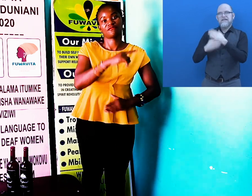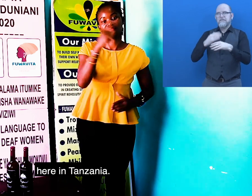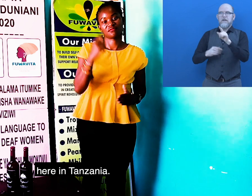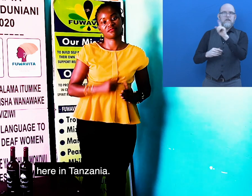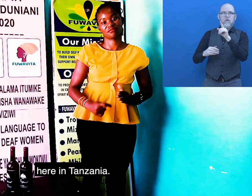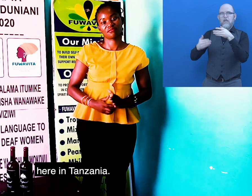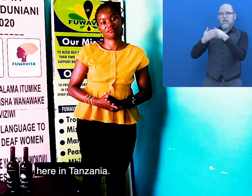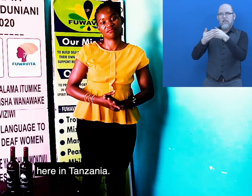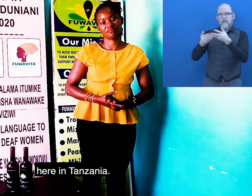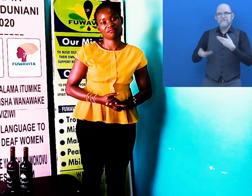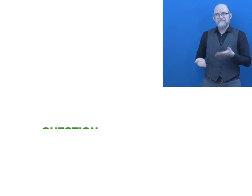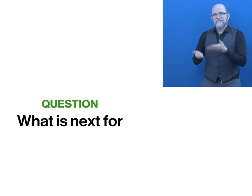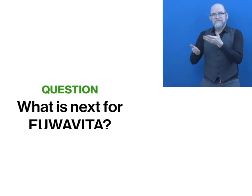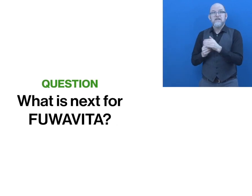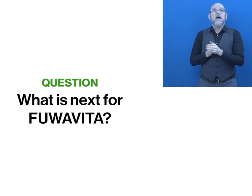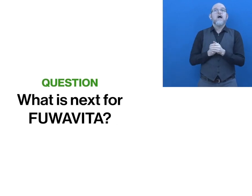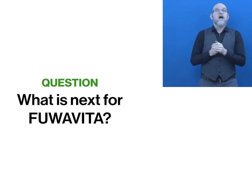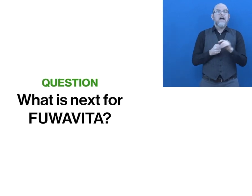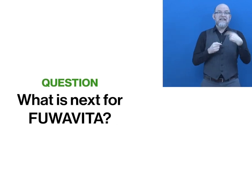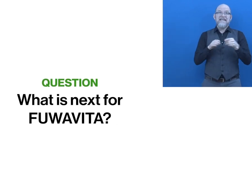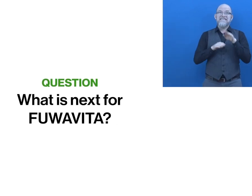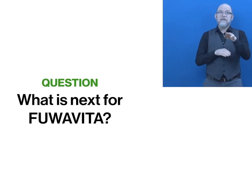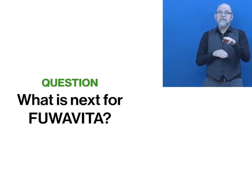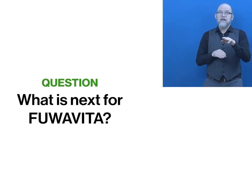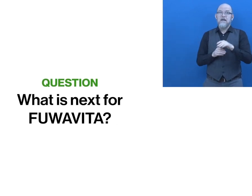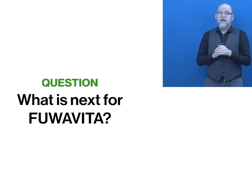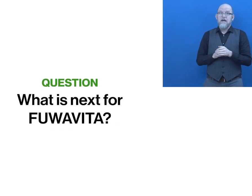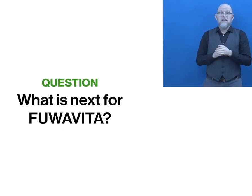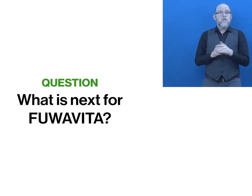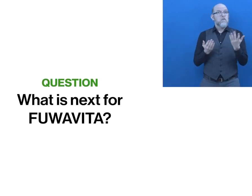here in Tanzania. What is next for Fuwa Vita?